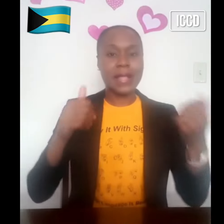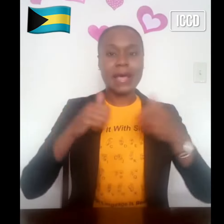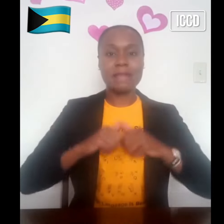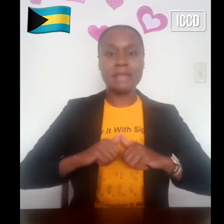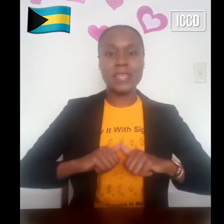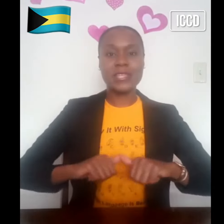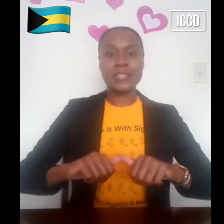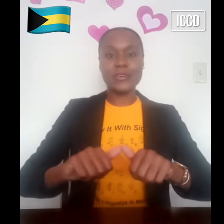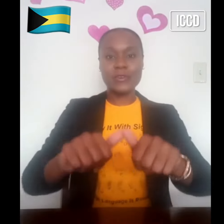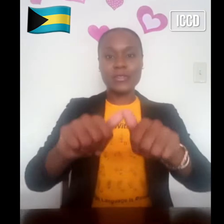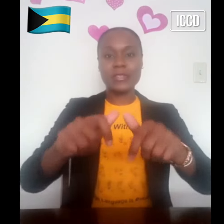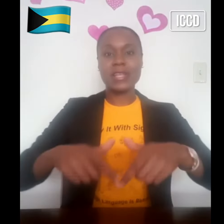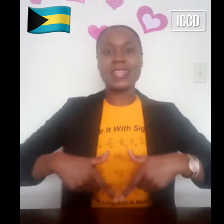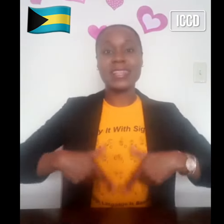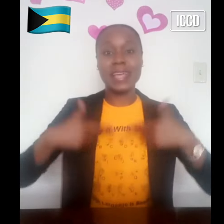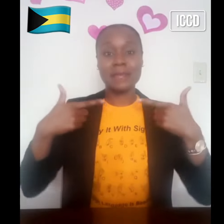have eternal life.